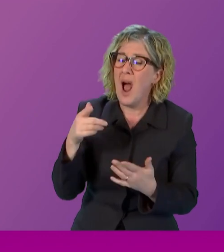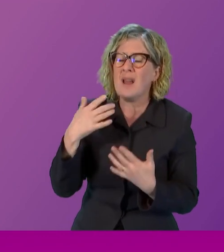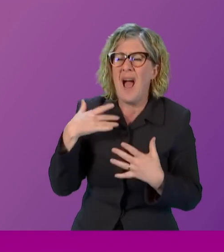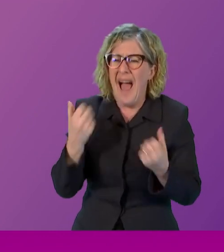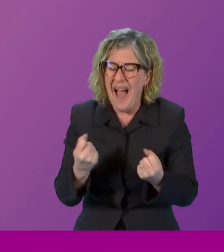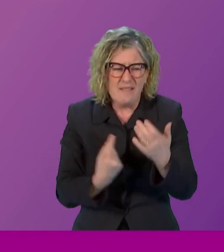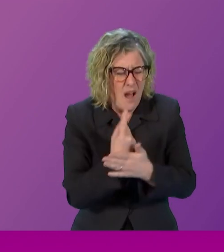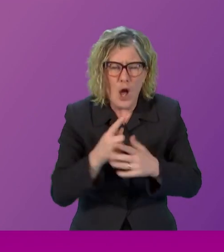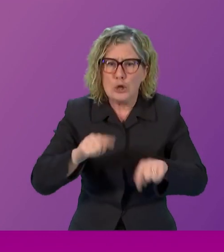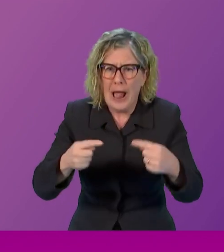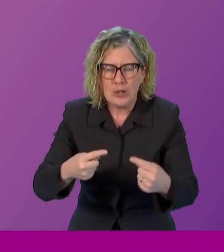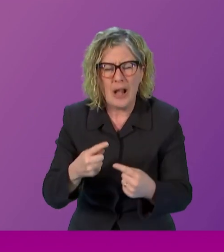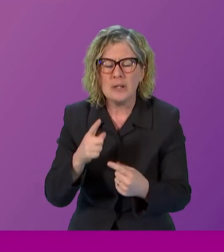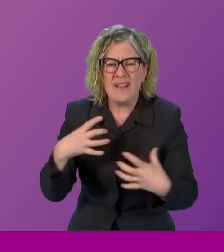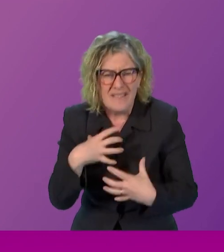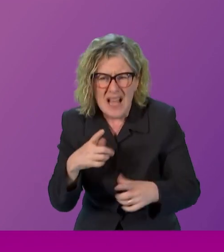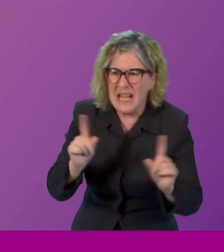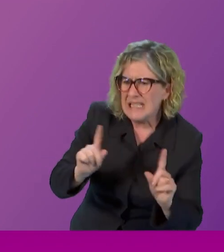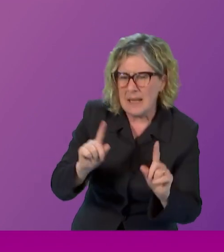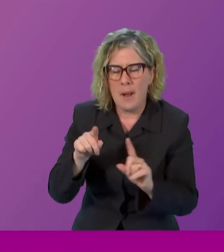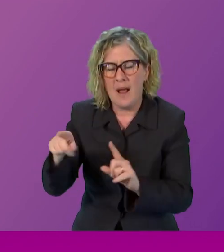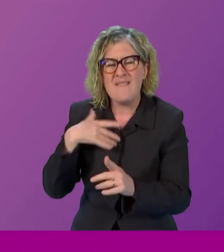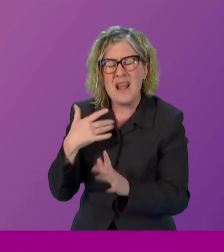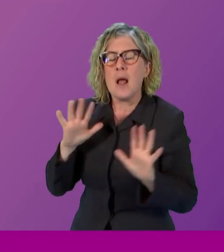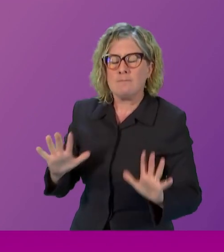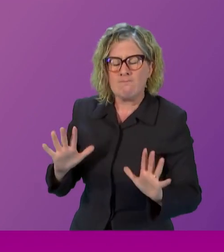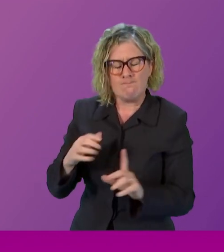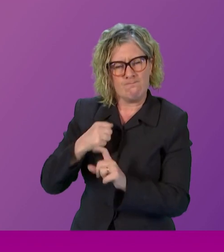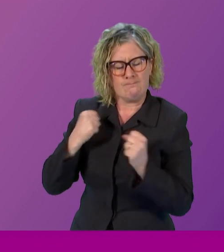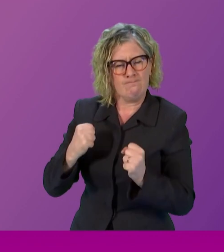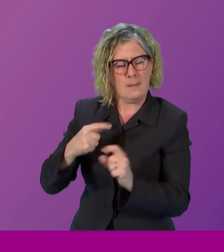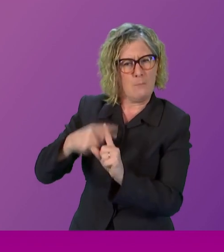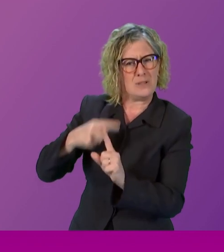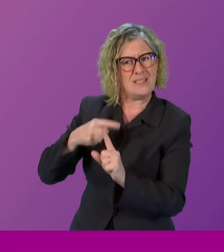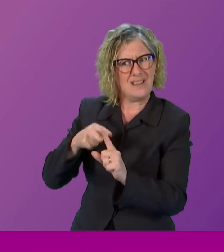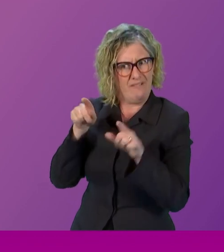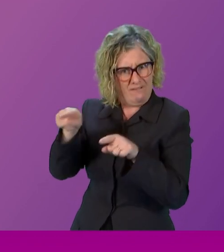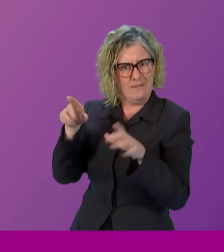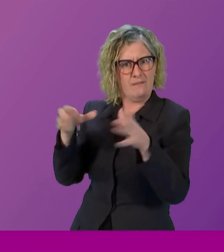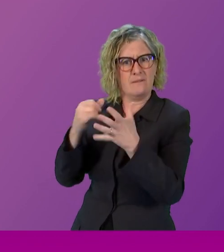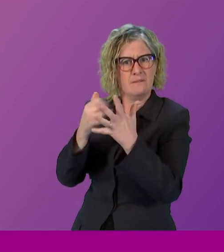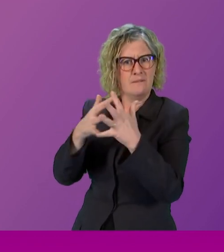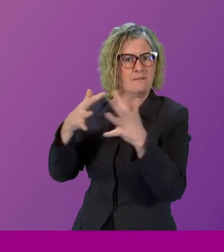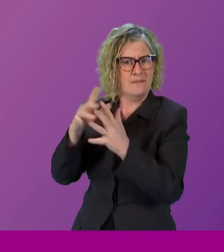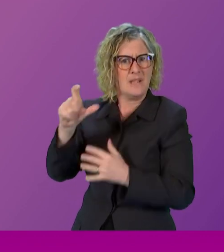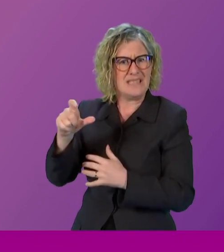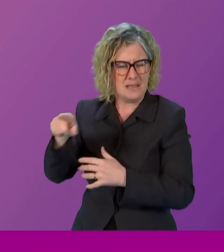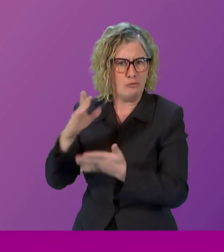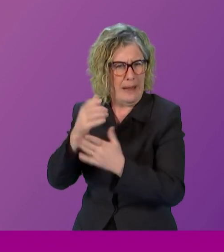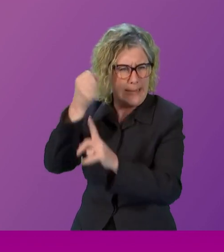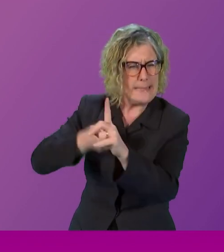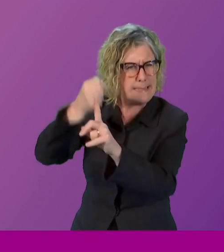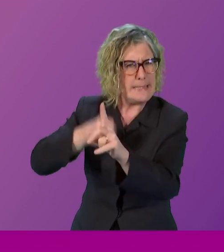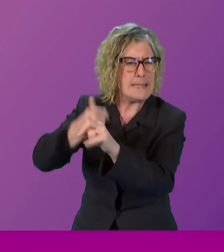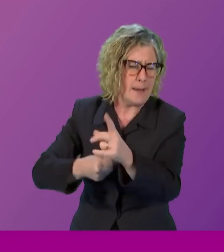those of you who have been at these events before, because I say this every year, but I don't mind repeating myself. Every year I stand here,